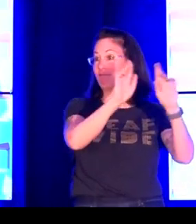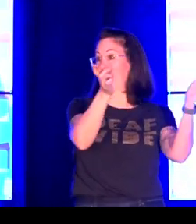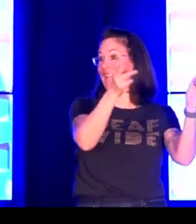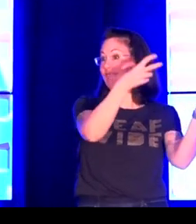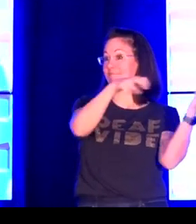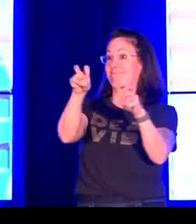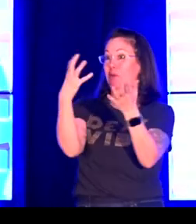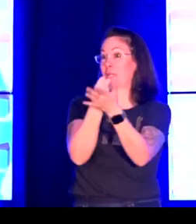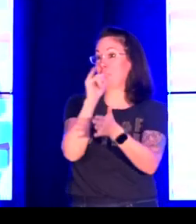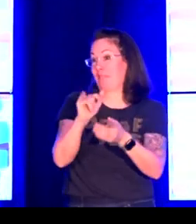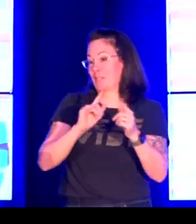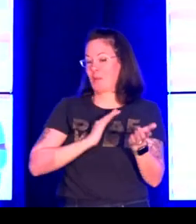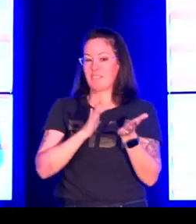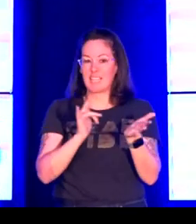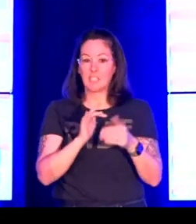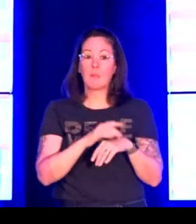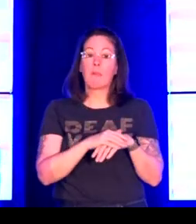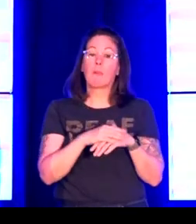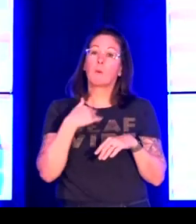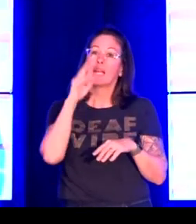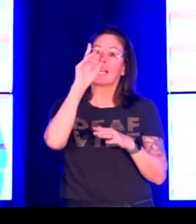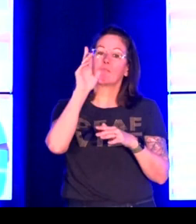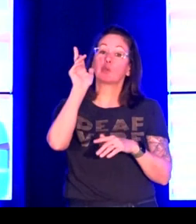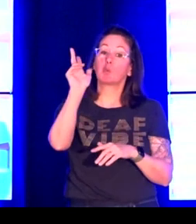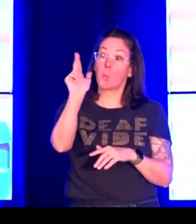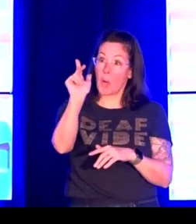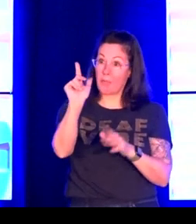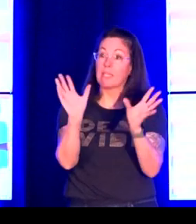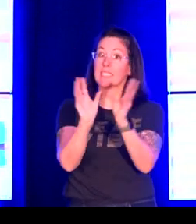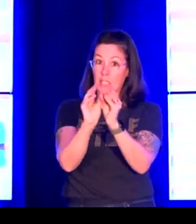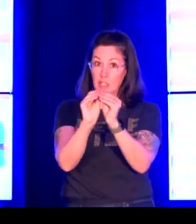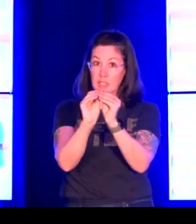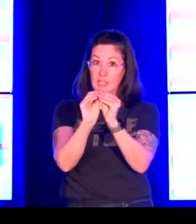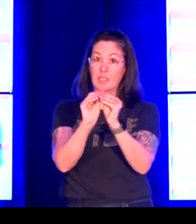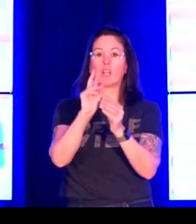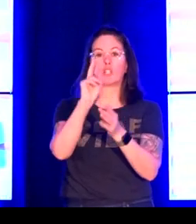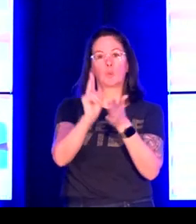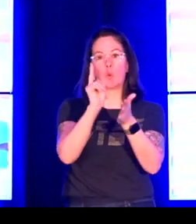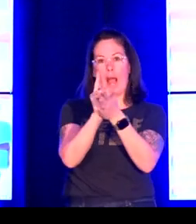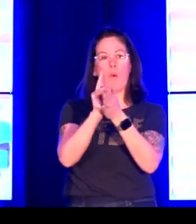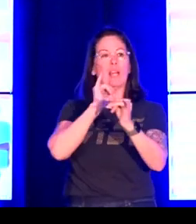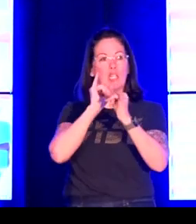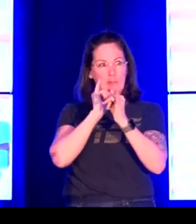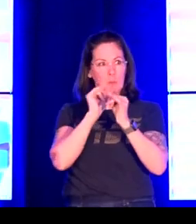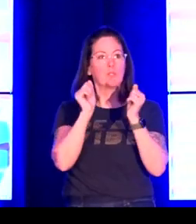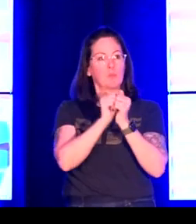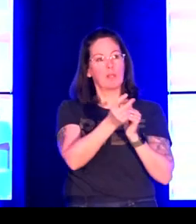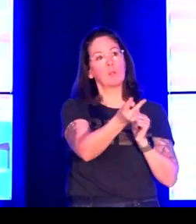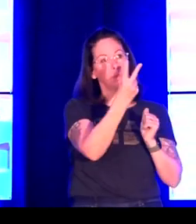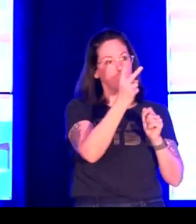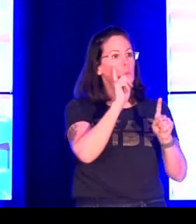which was kind of fortunate because it meant everything was already digitized. So that saved us a step. We had 23 sessions